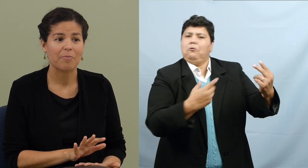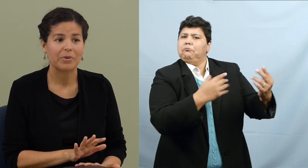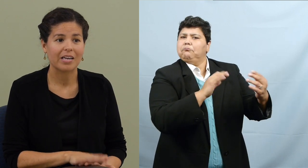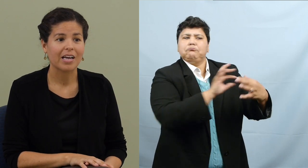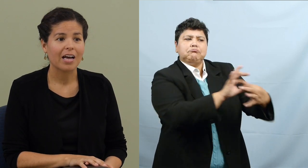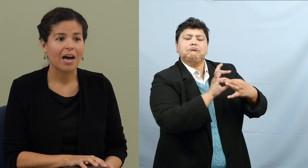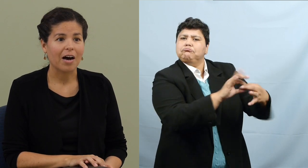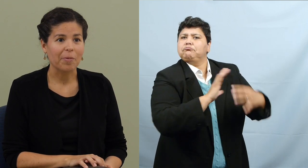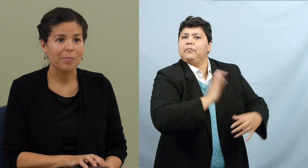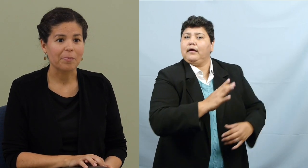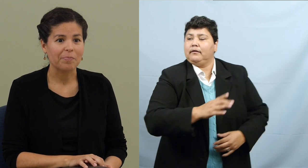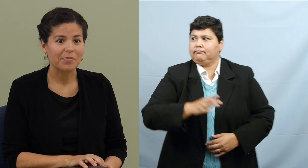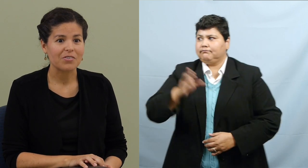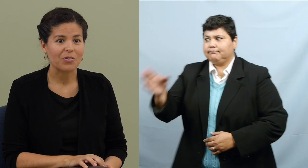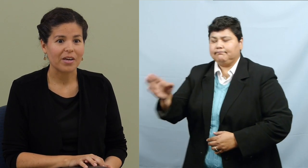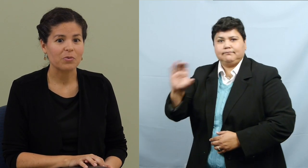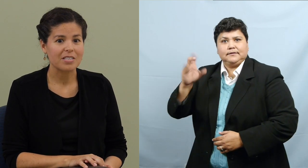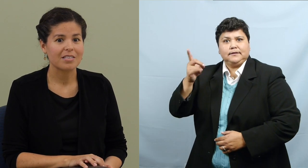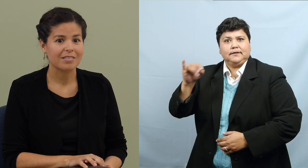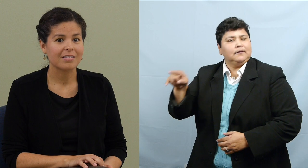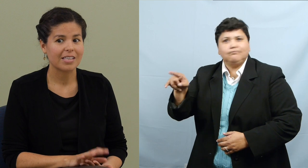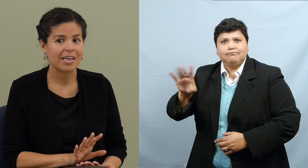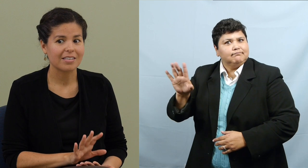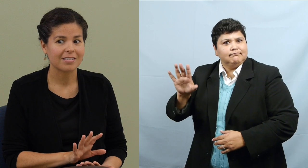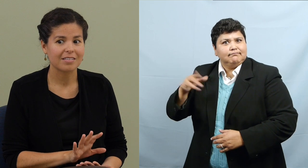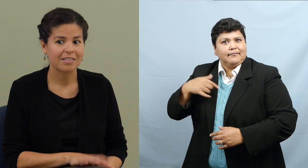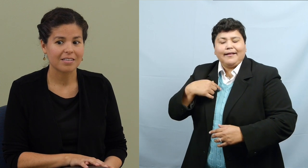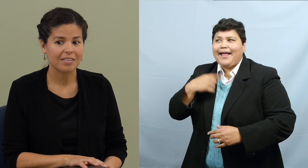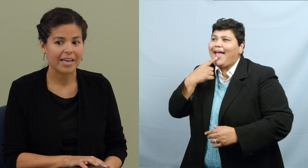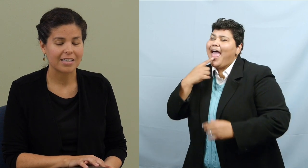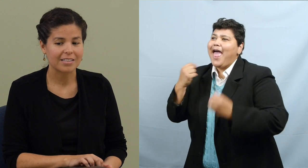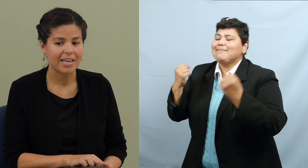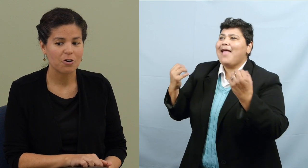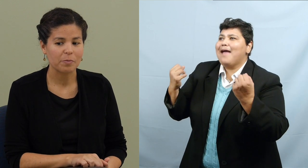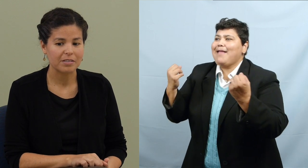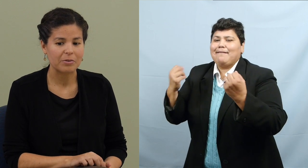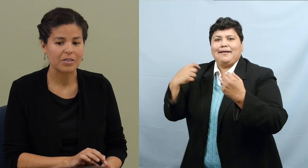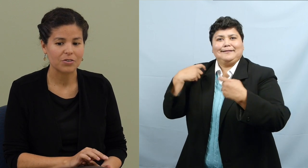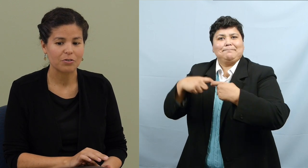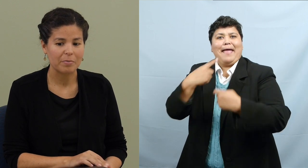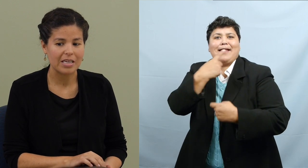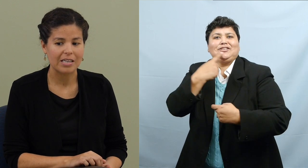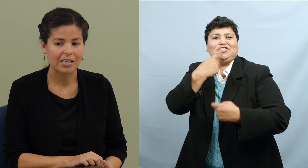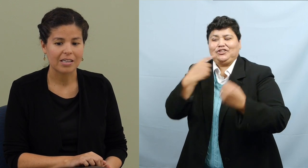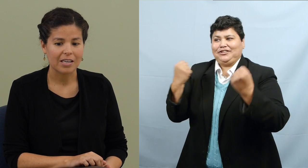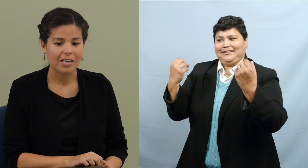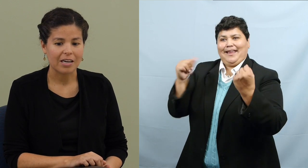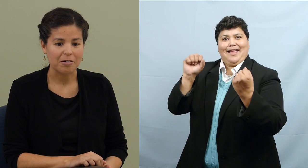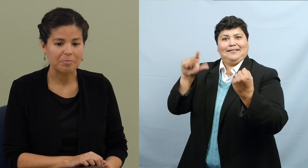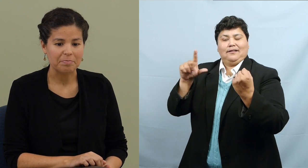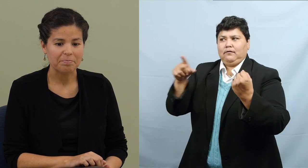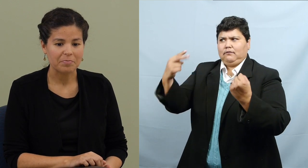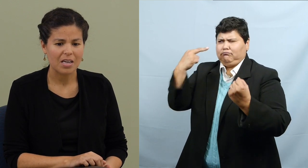had that happen. So that was today's, I guess, take-home experience for me.